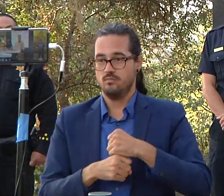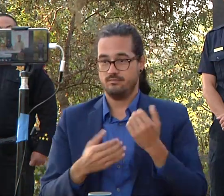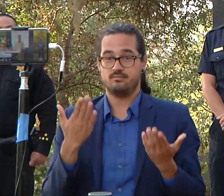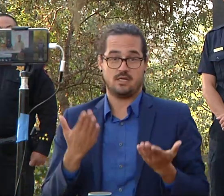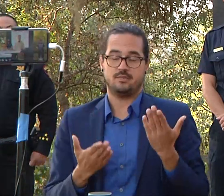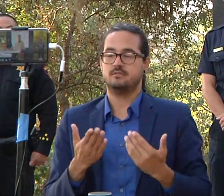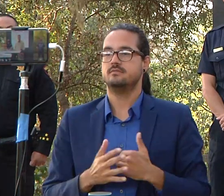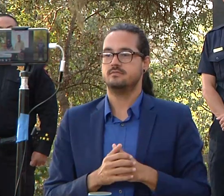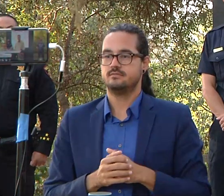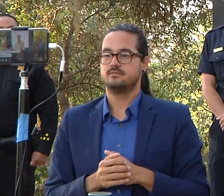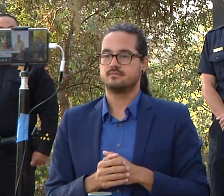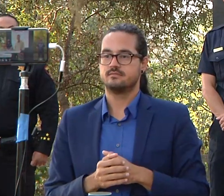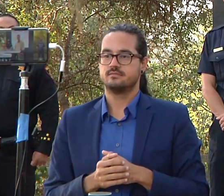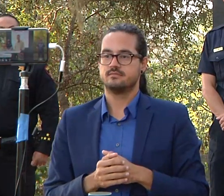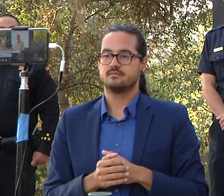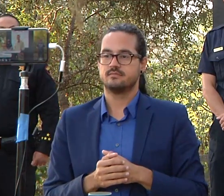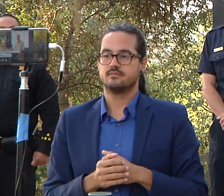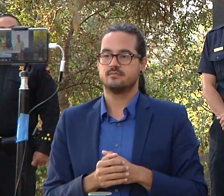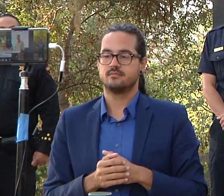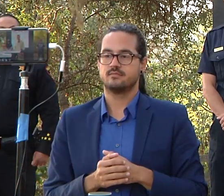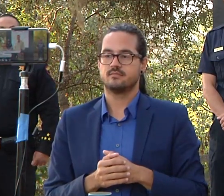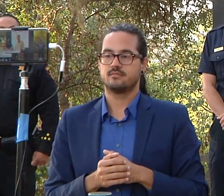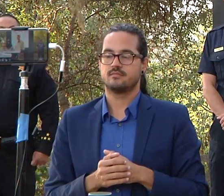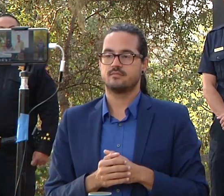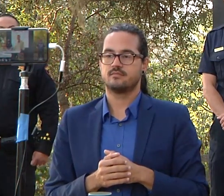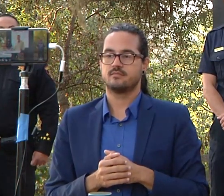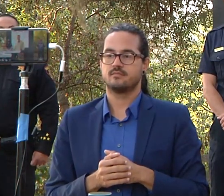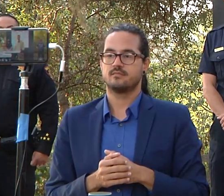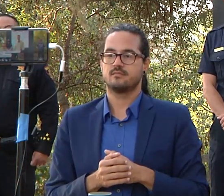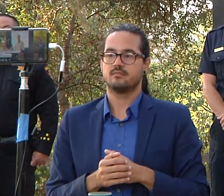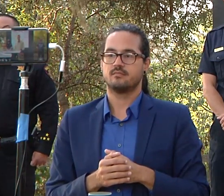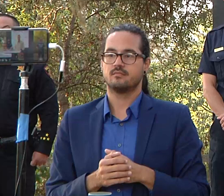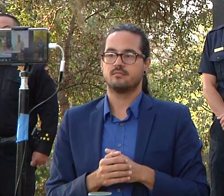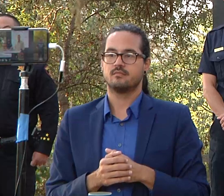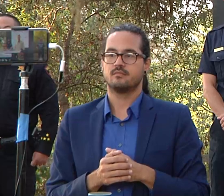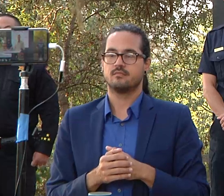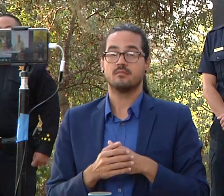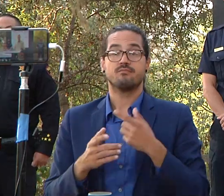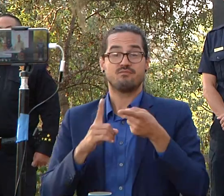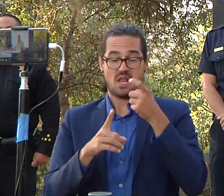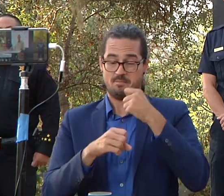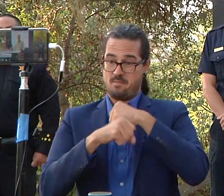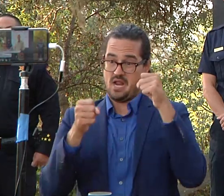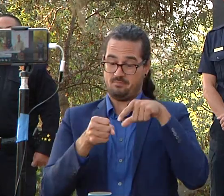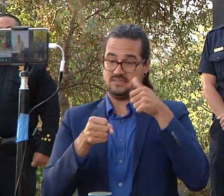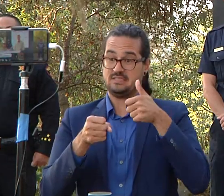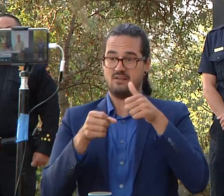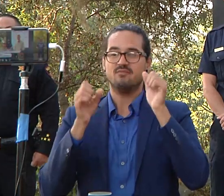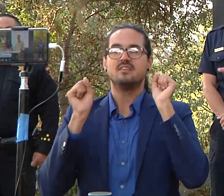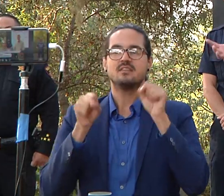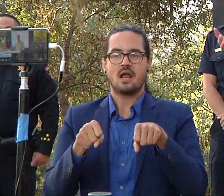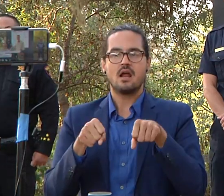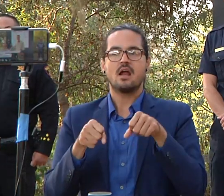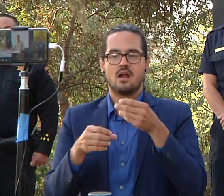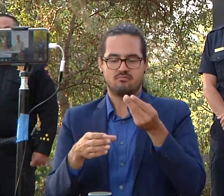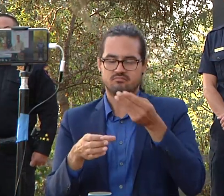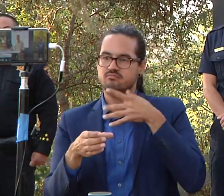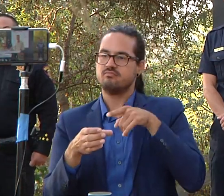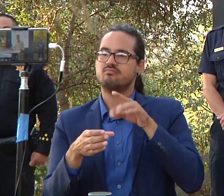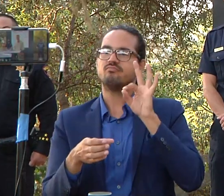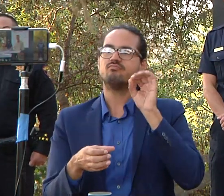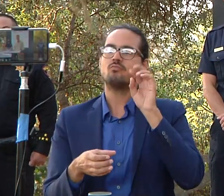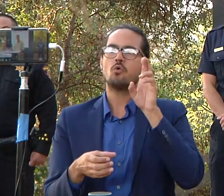at it and look at forensics and be able to figure out okay was it a pipe bomb was there it was you know what type of explosive was it and then go from there